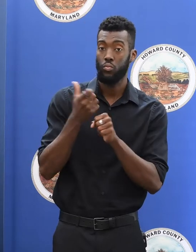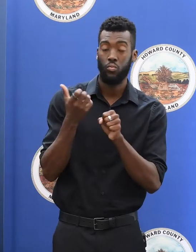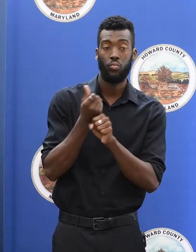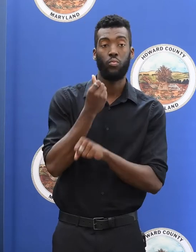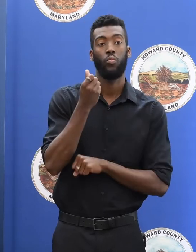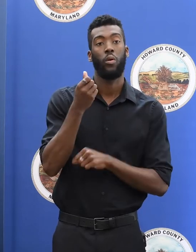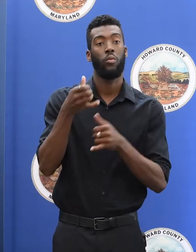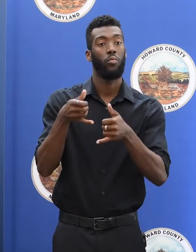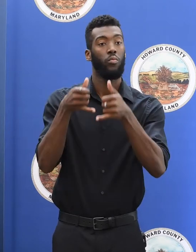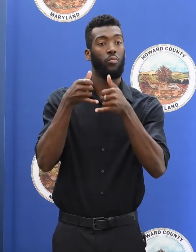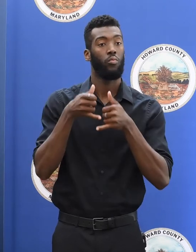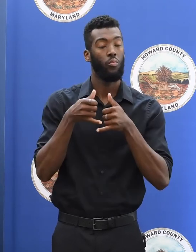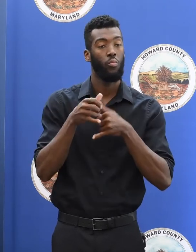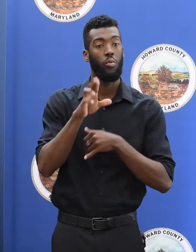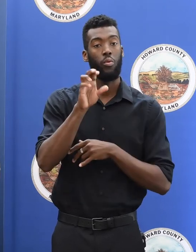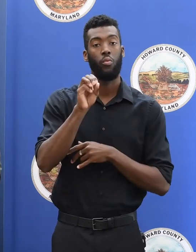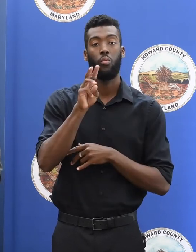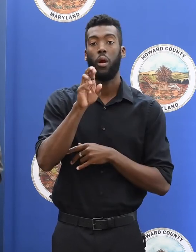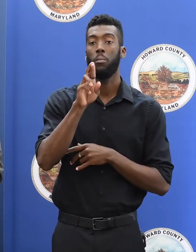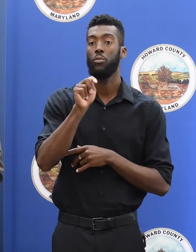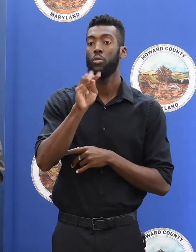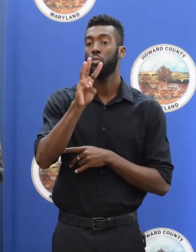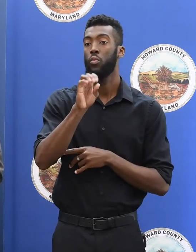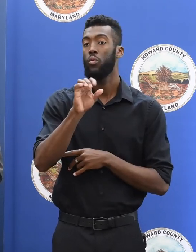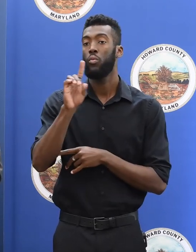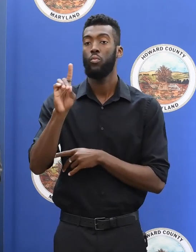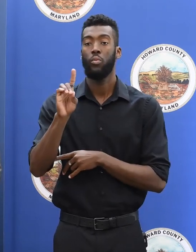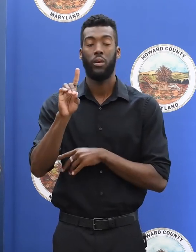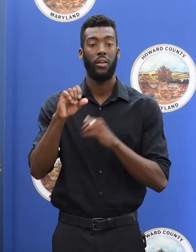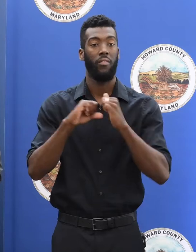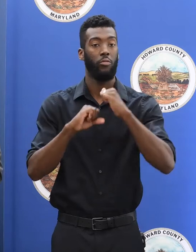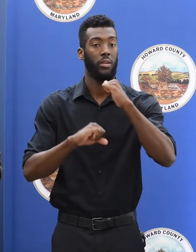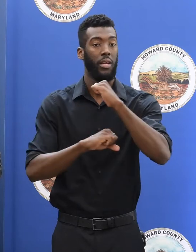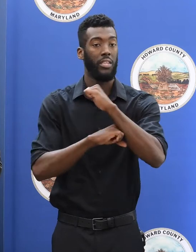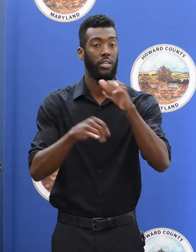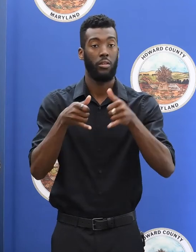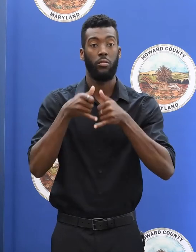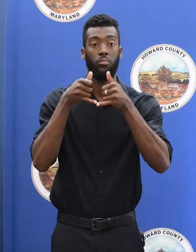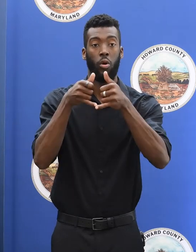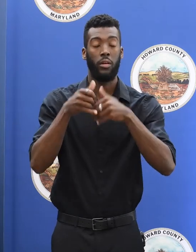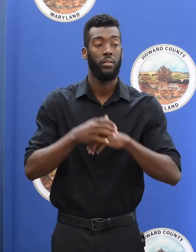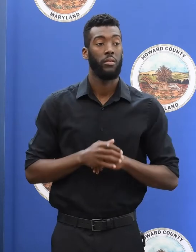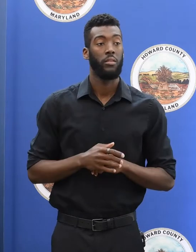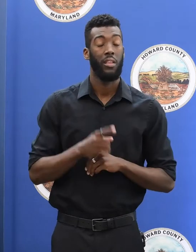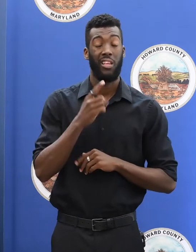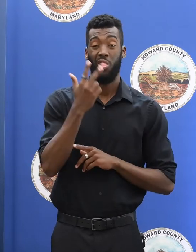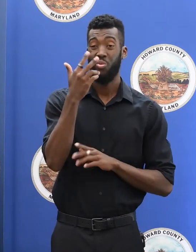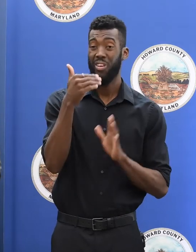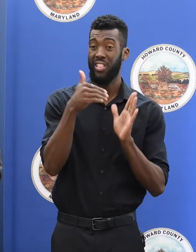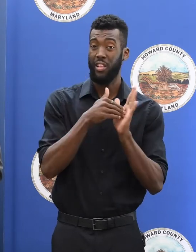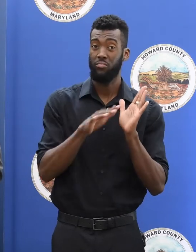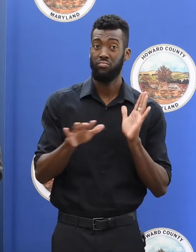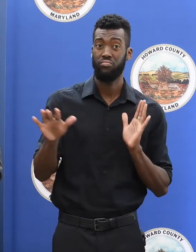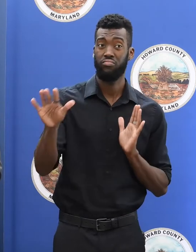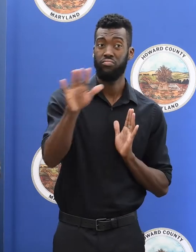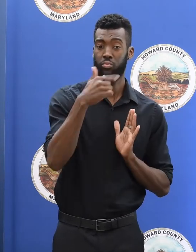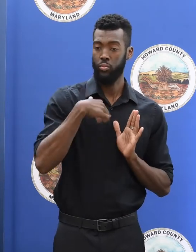Foundation Culture of Health Prize, one of four jurisdictions of over about 3,000 in the nation.